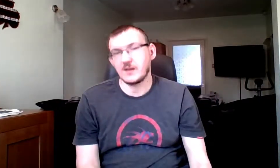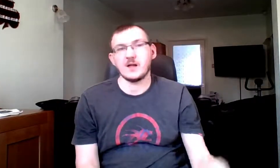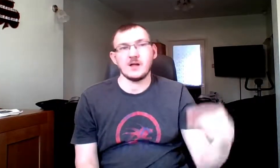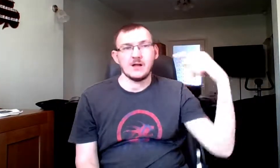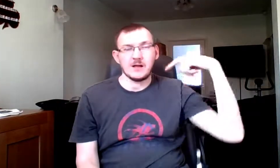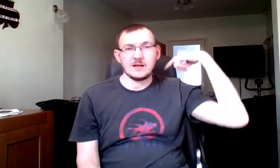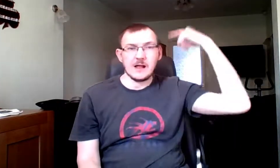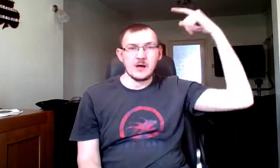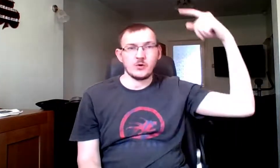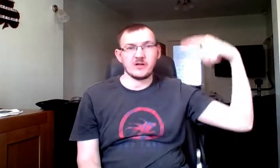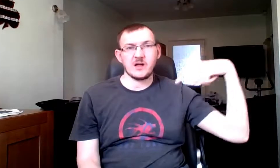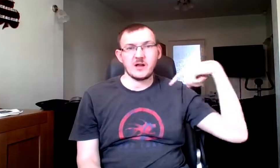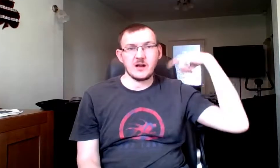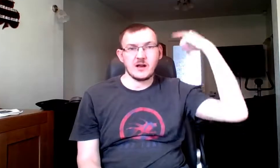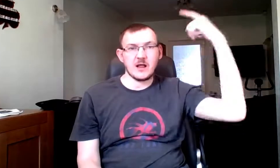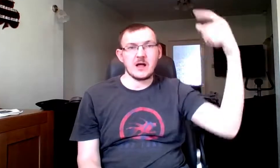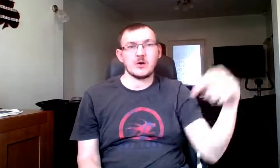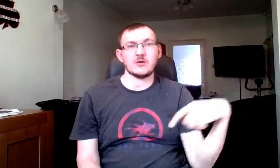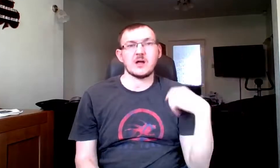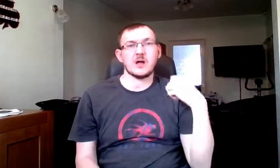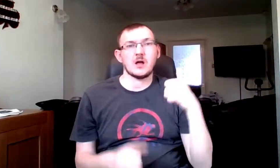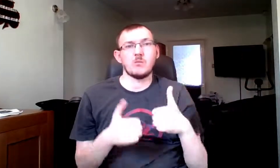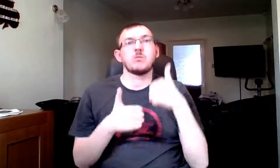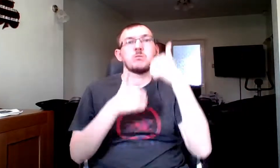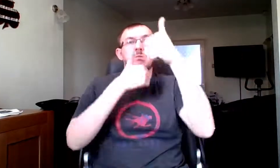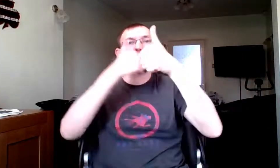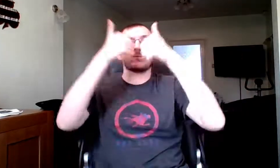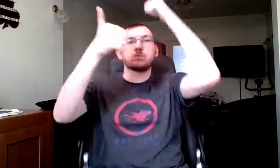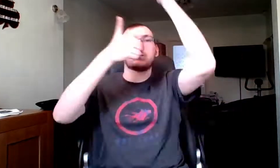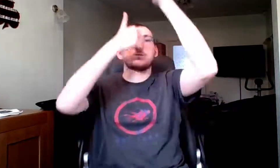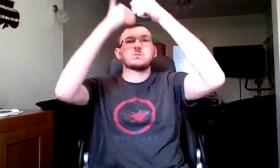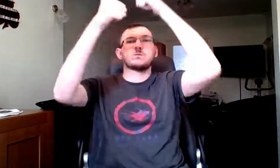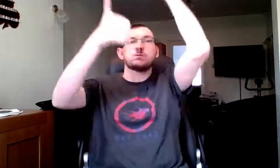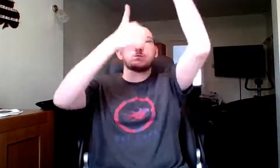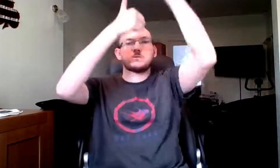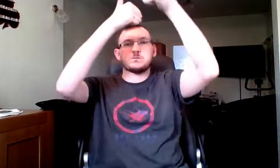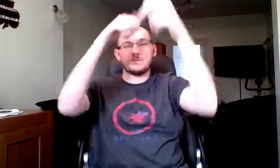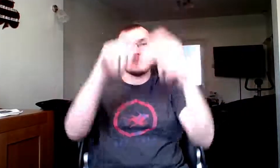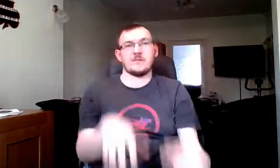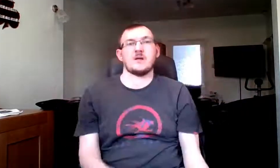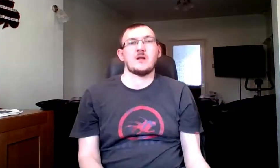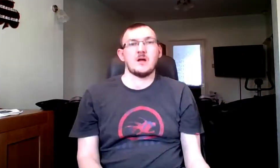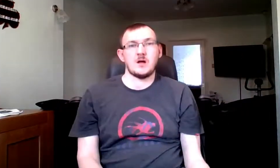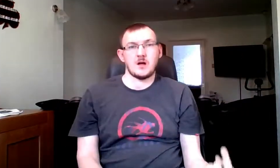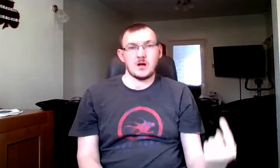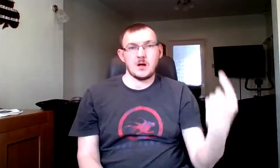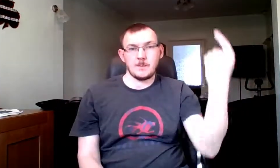Louder and louder, up